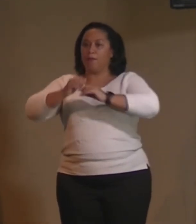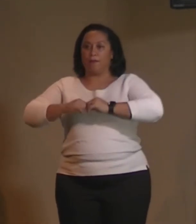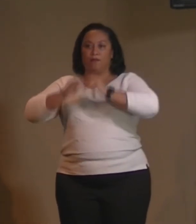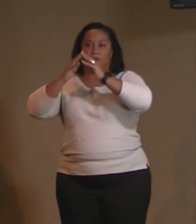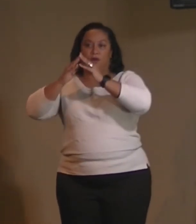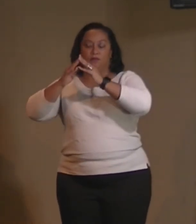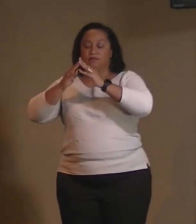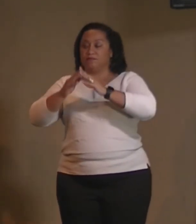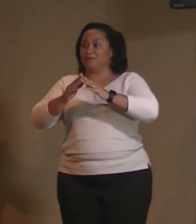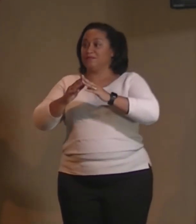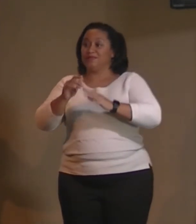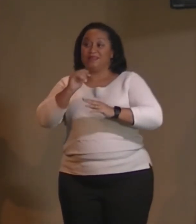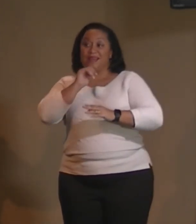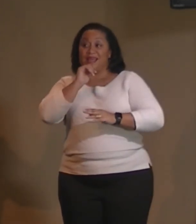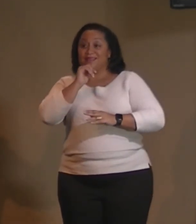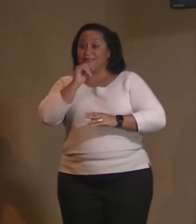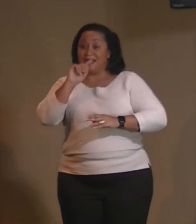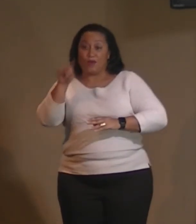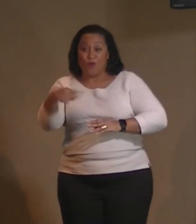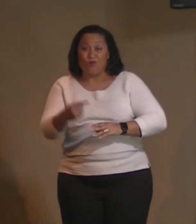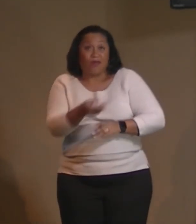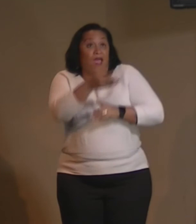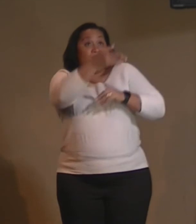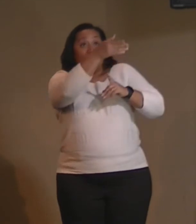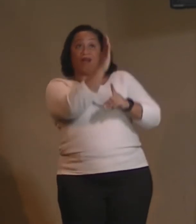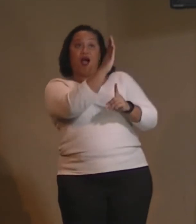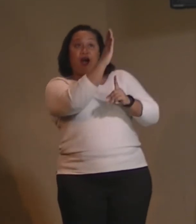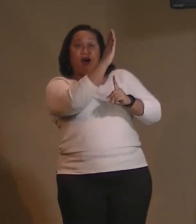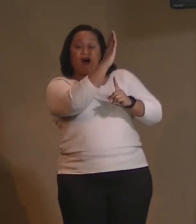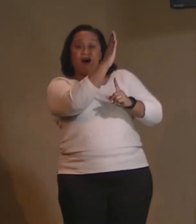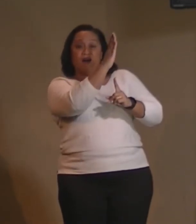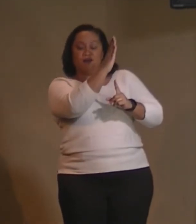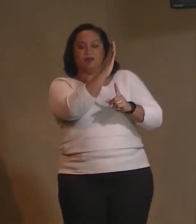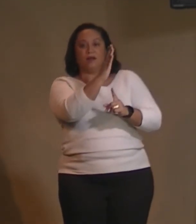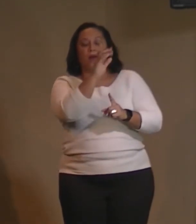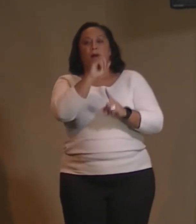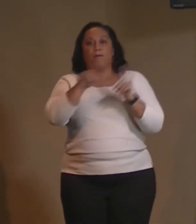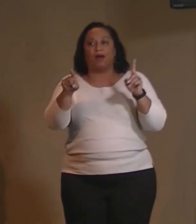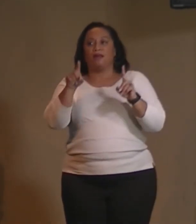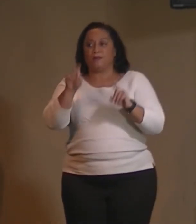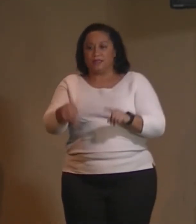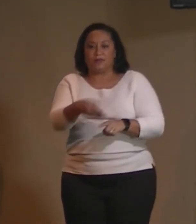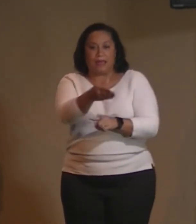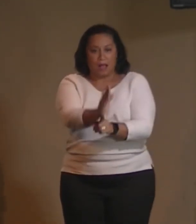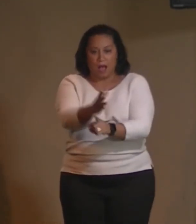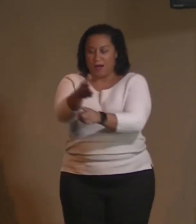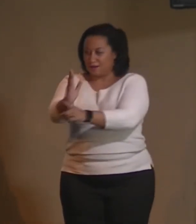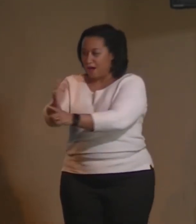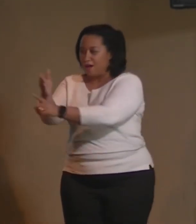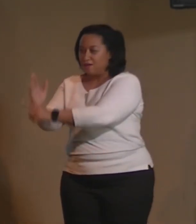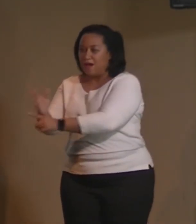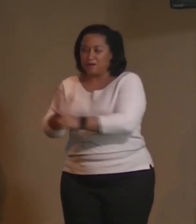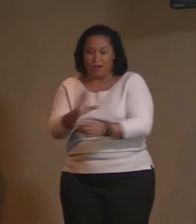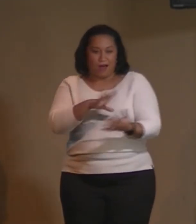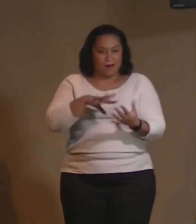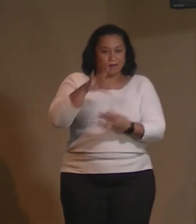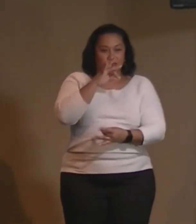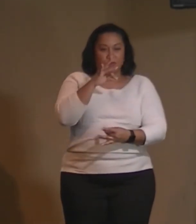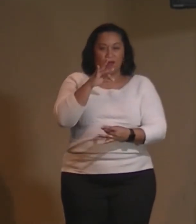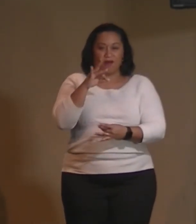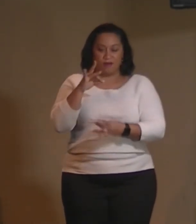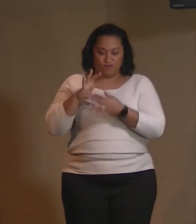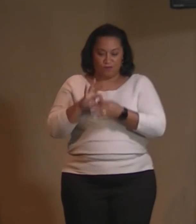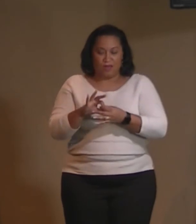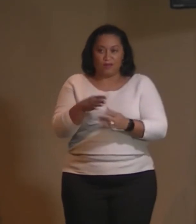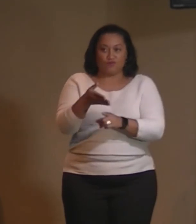It's not just God! But it has to be God, God, God, God, God, God, God. Spirit is each